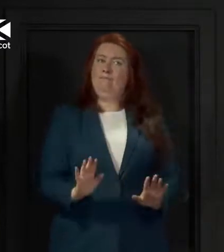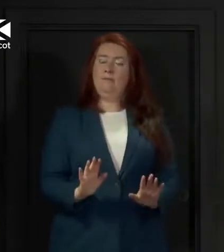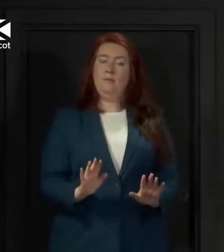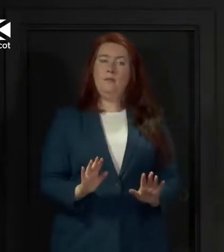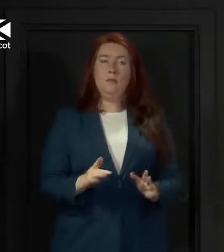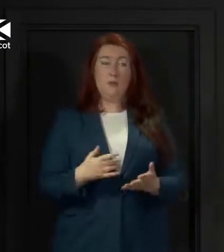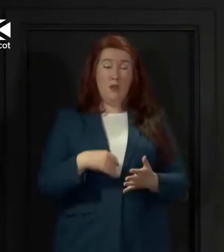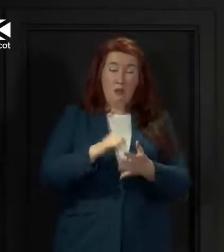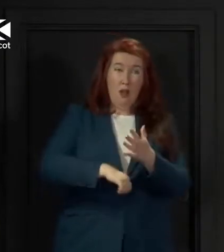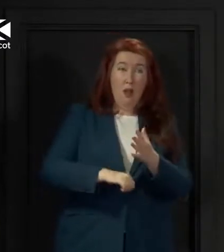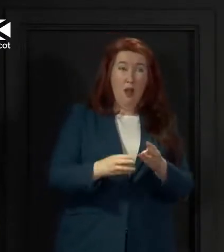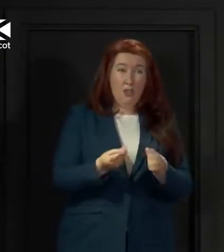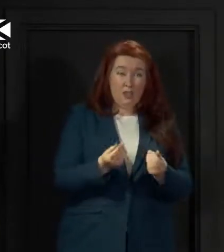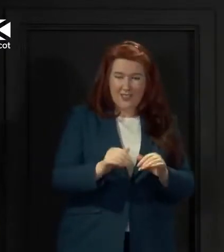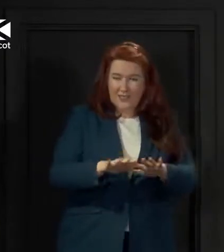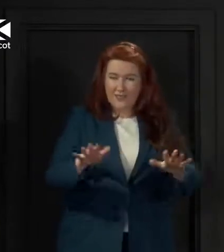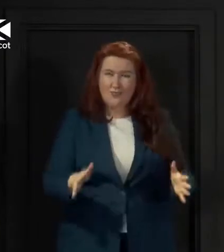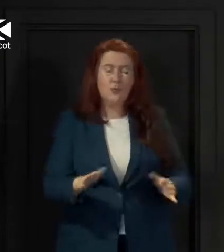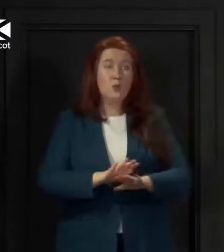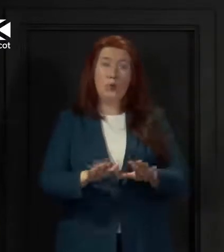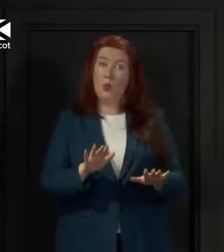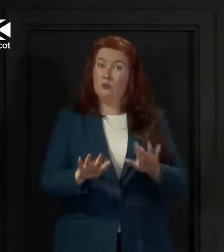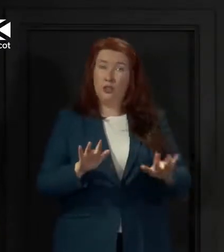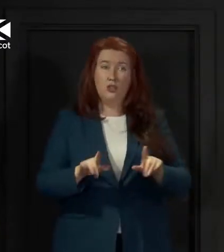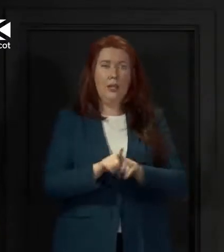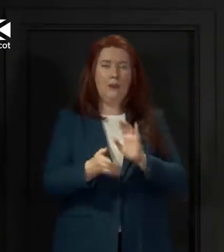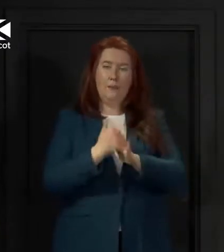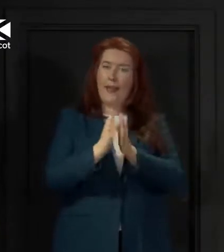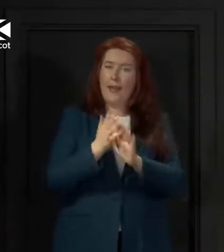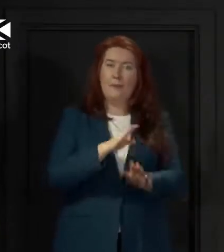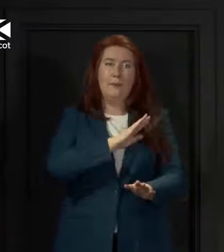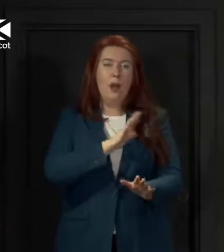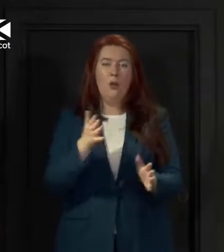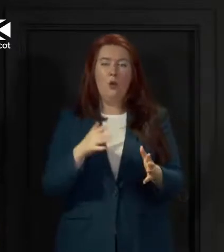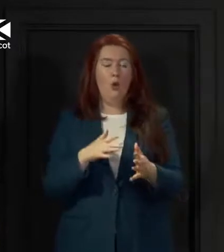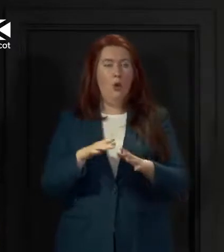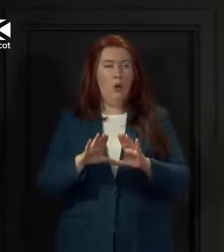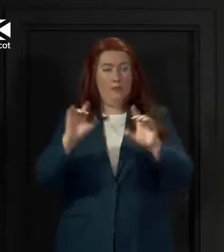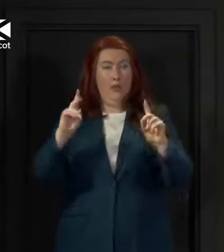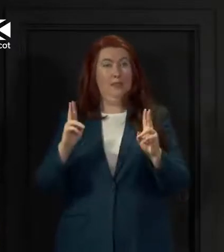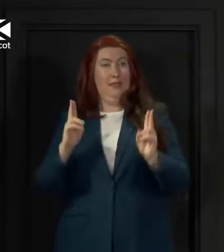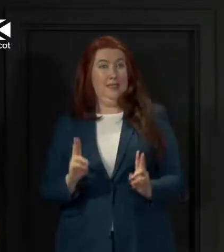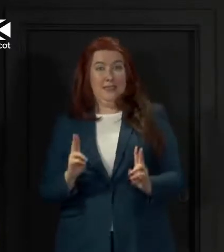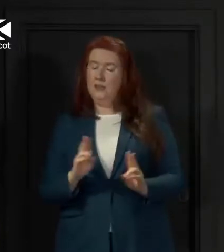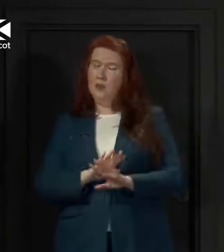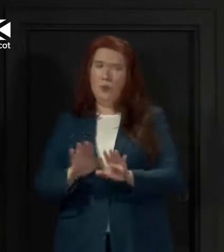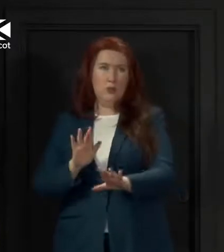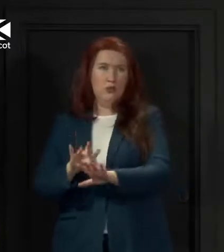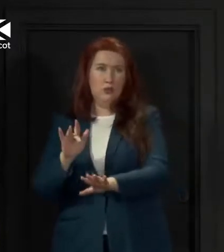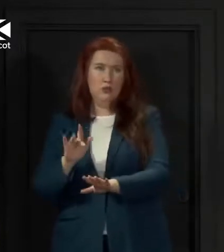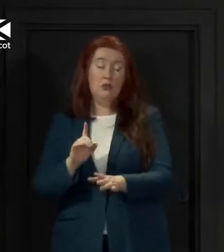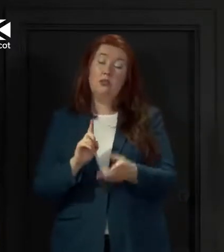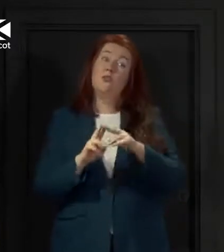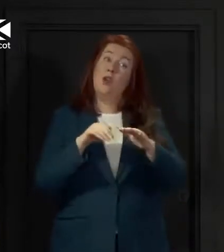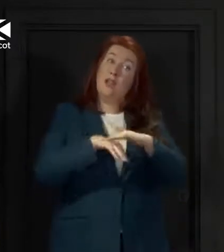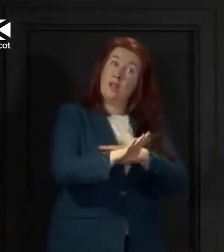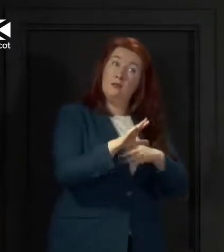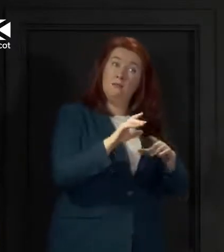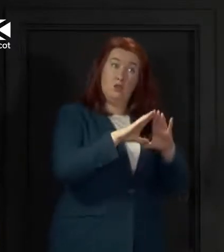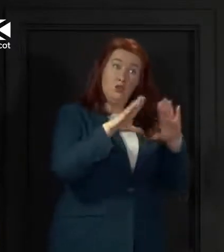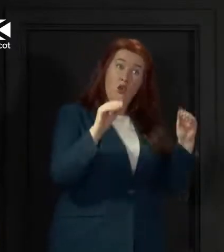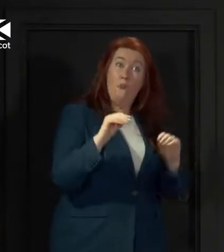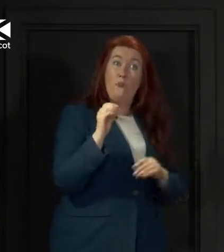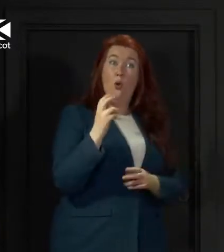surfaces, such as park benches or play parks, and if you can, wear a face covering in shops and on public